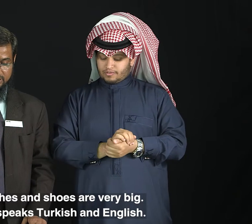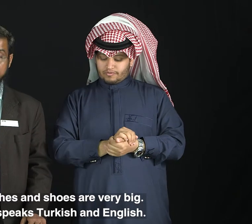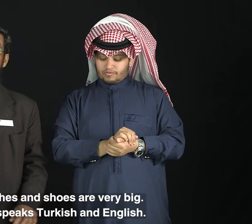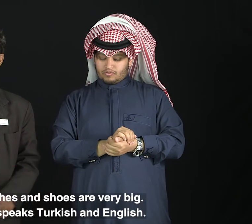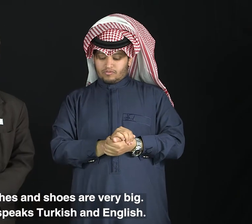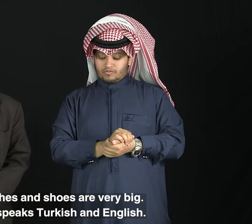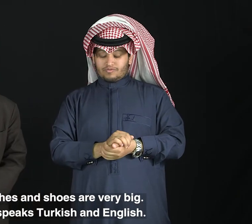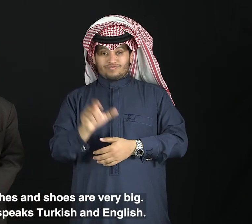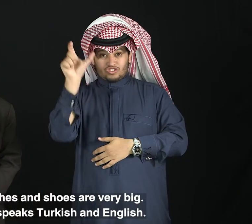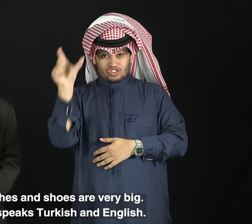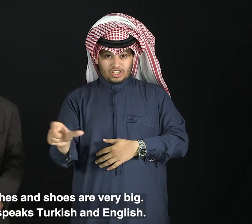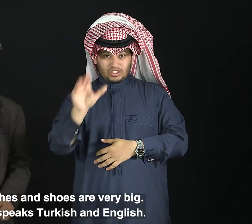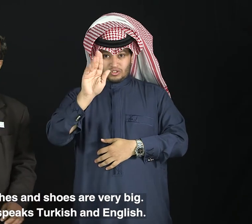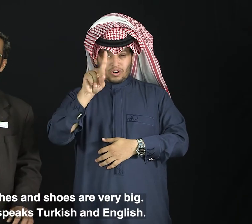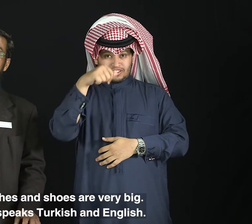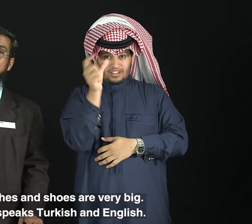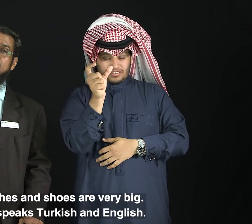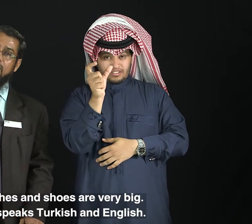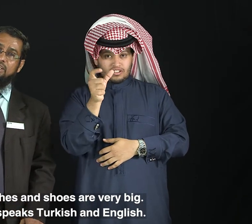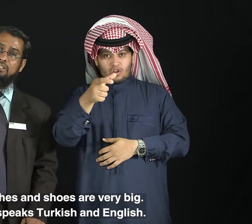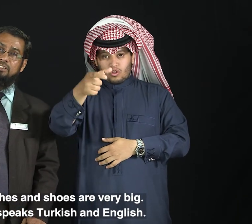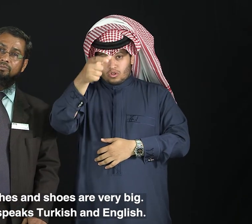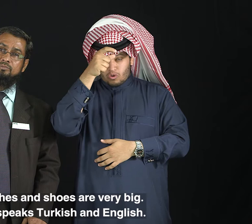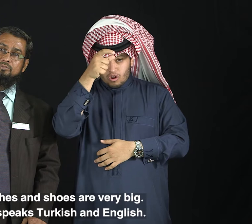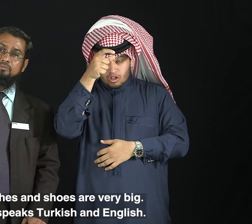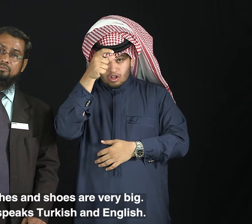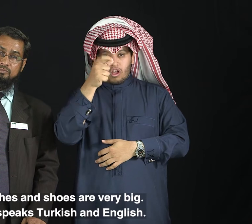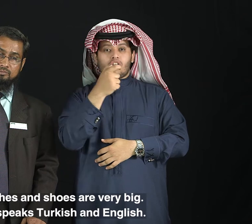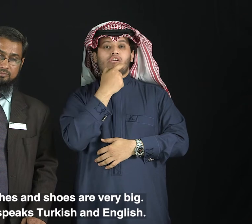Sultan speaks Turkish and English.